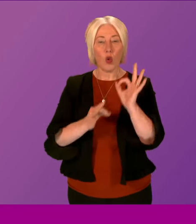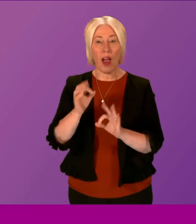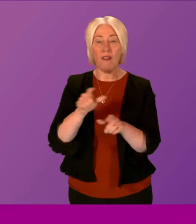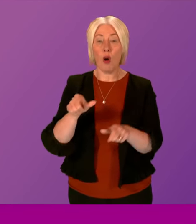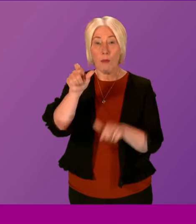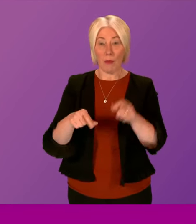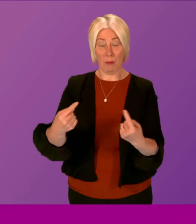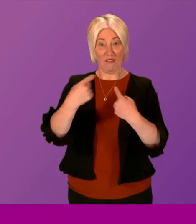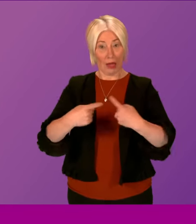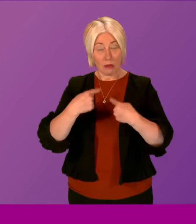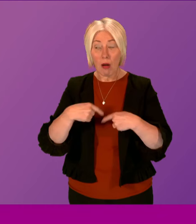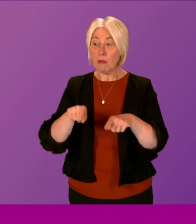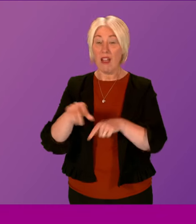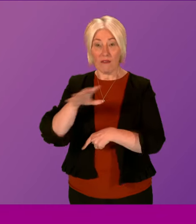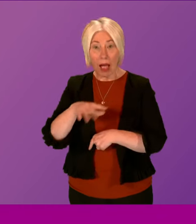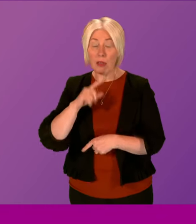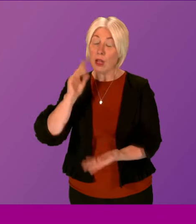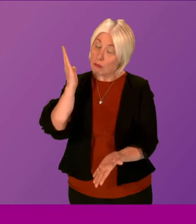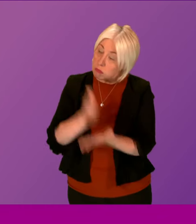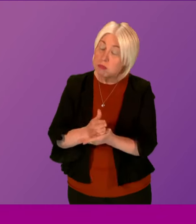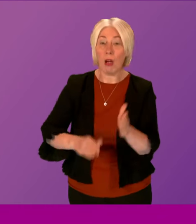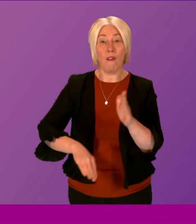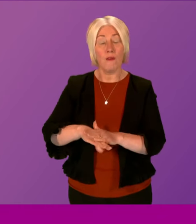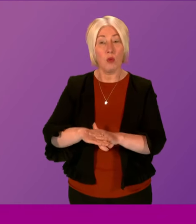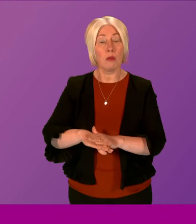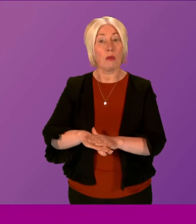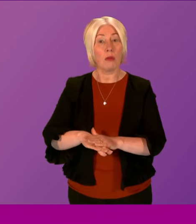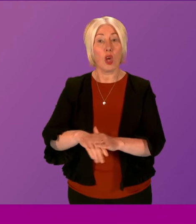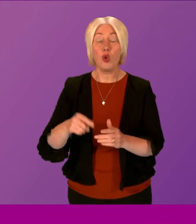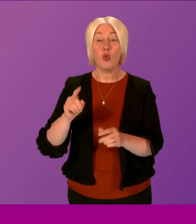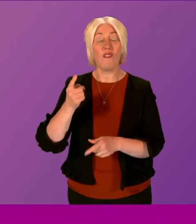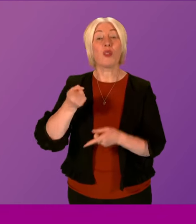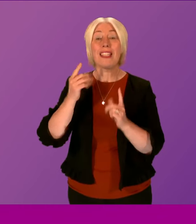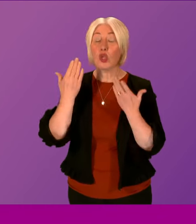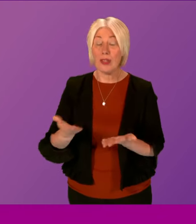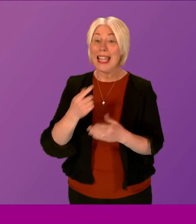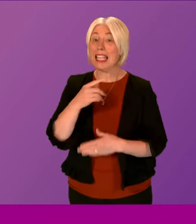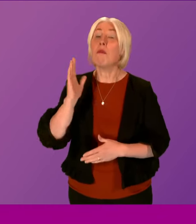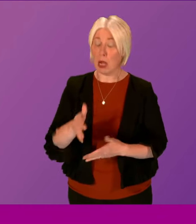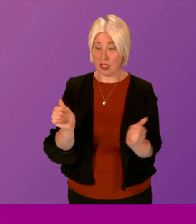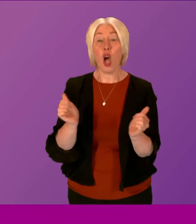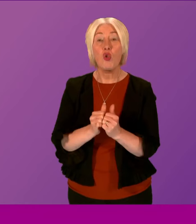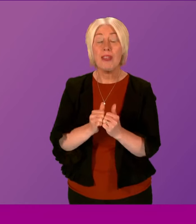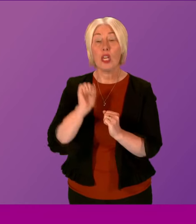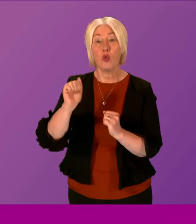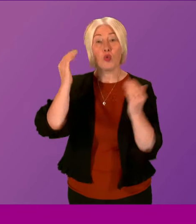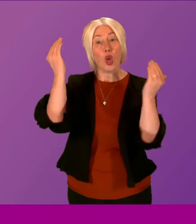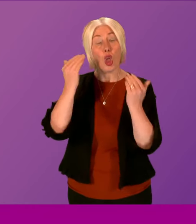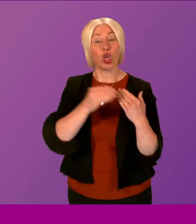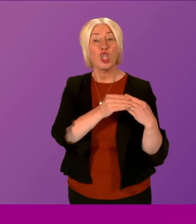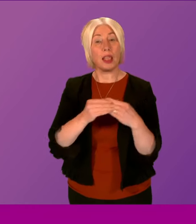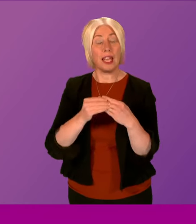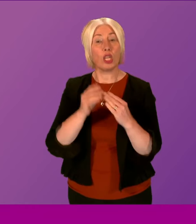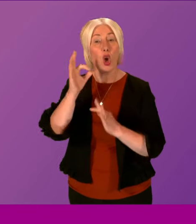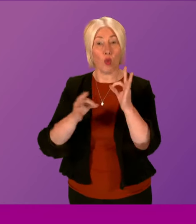can fully trust. So I think the First Minister does need to say today that he agrees to that judge-led inquiry, and